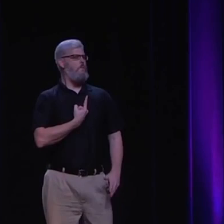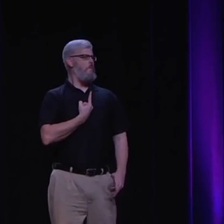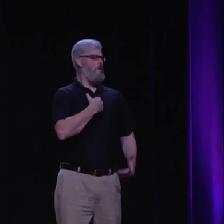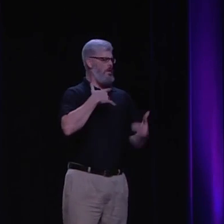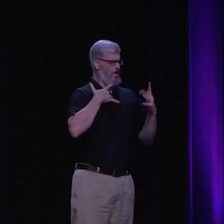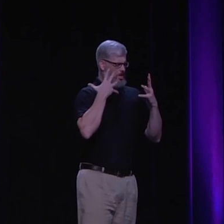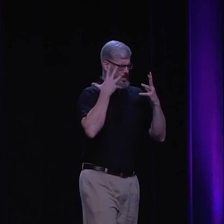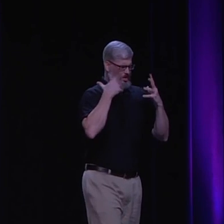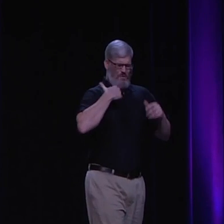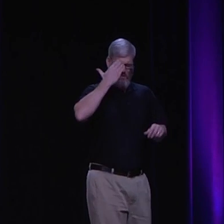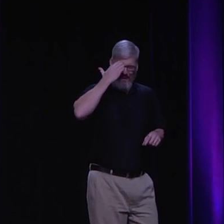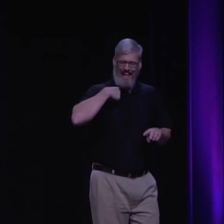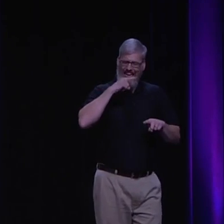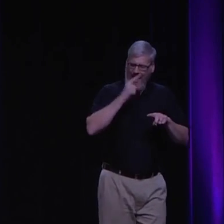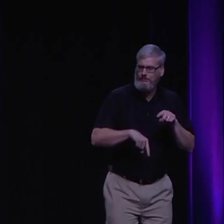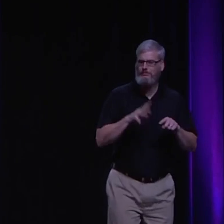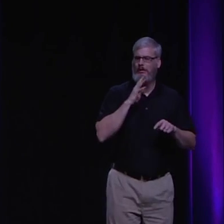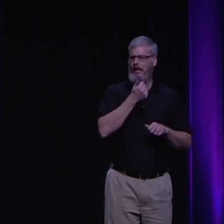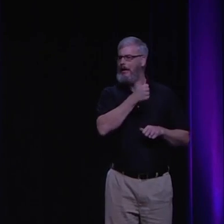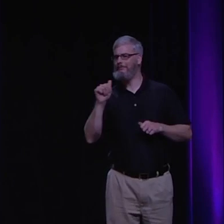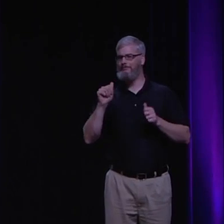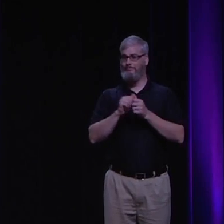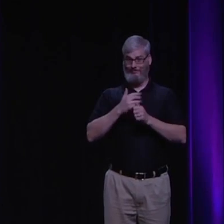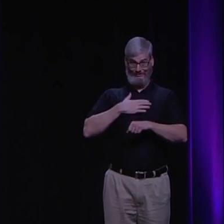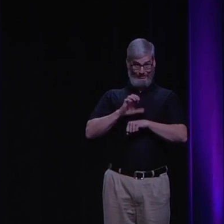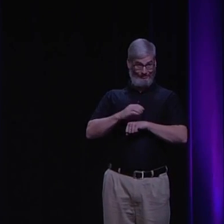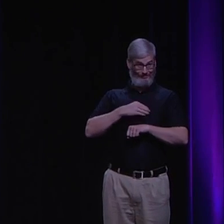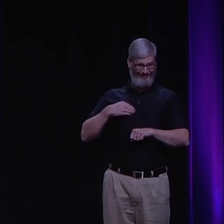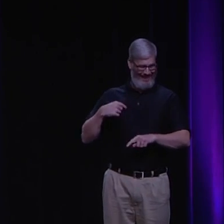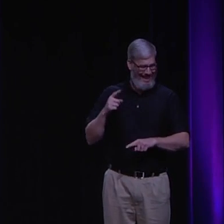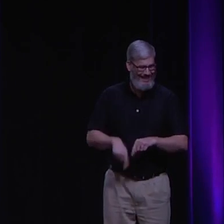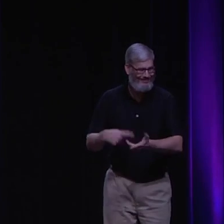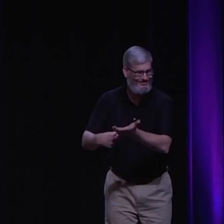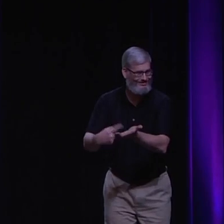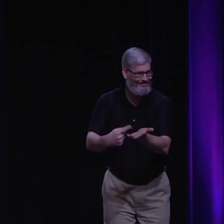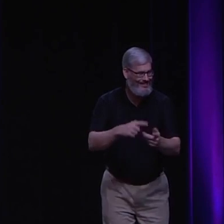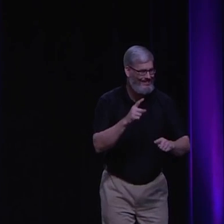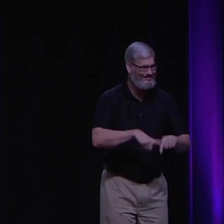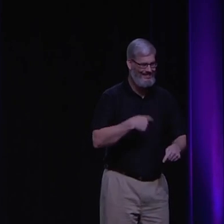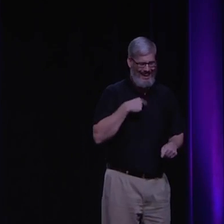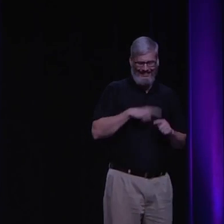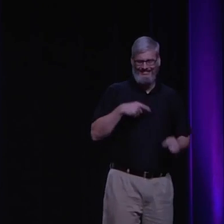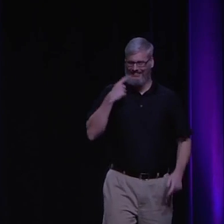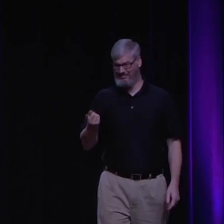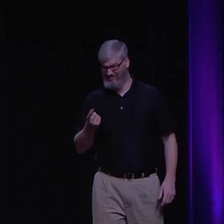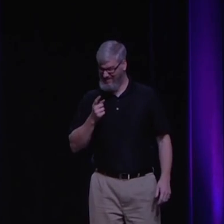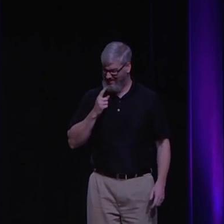an emotional hardship. I felt like I was all alone. I felt like I couldn't talk to anybody from the church, for sure. I